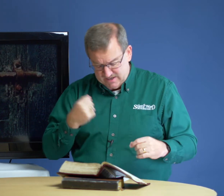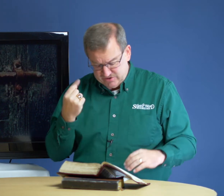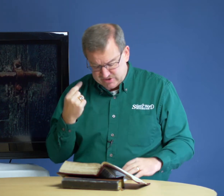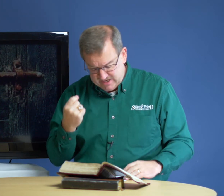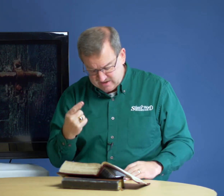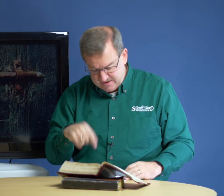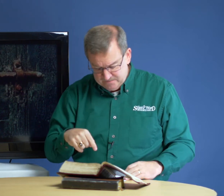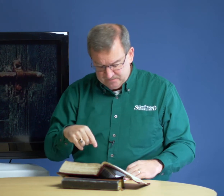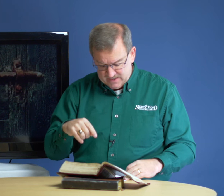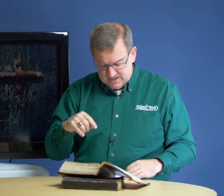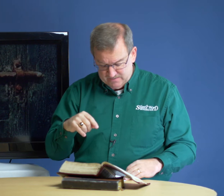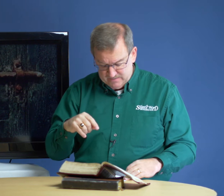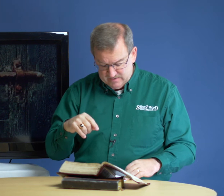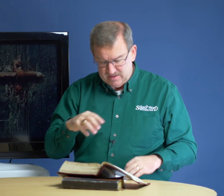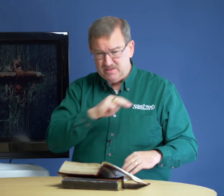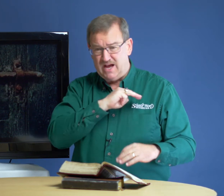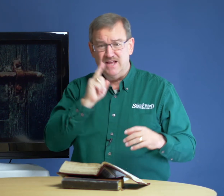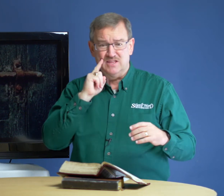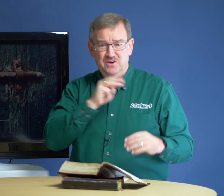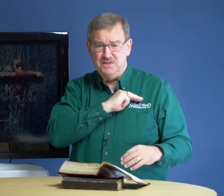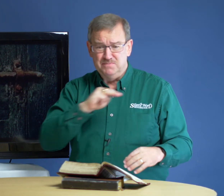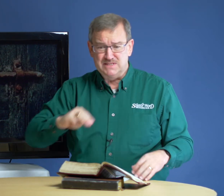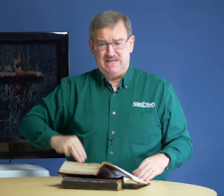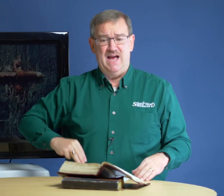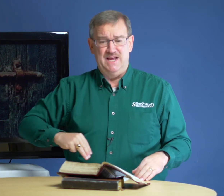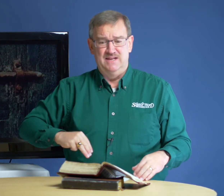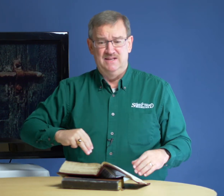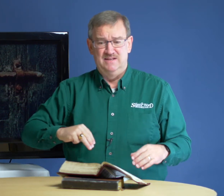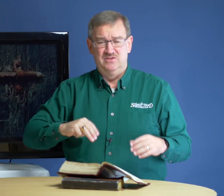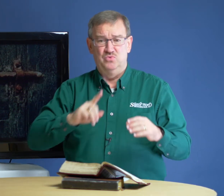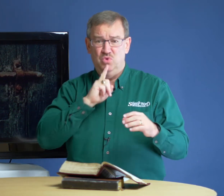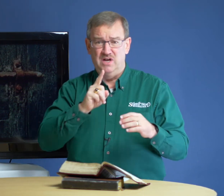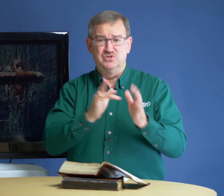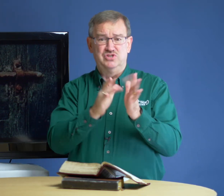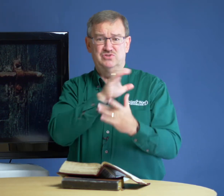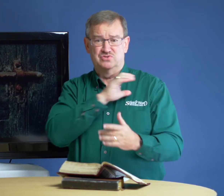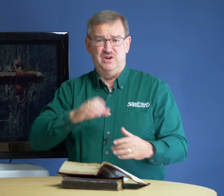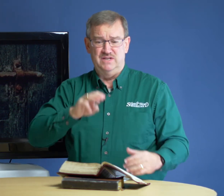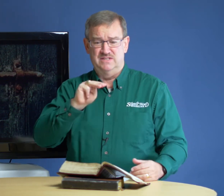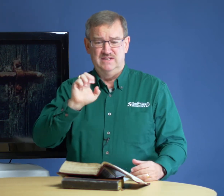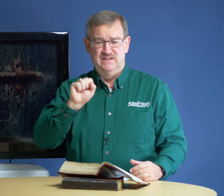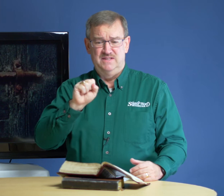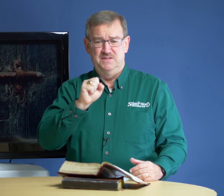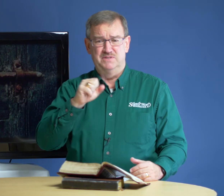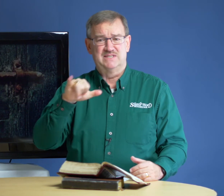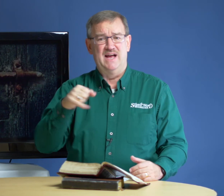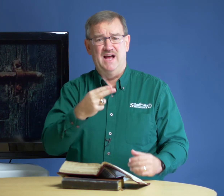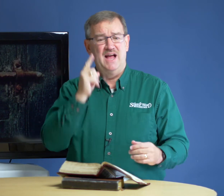understand that I thought the Messiah was Jesus Christ, the Messiah. I